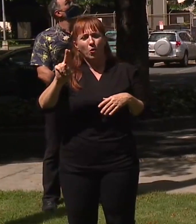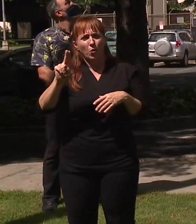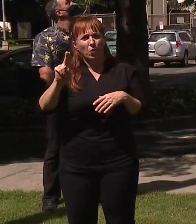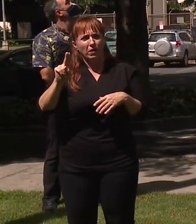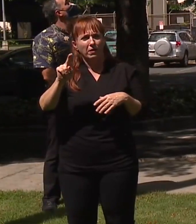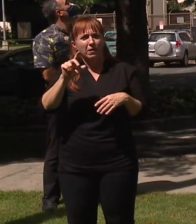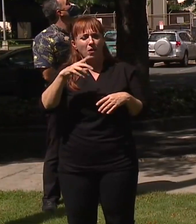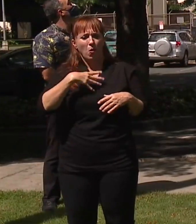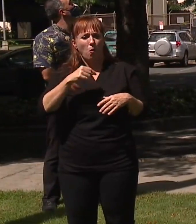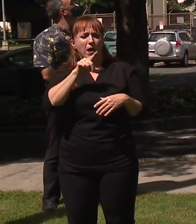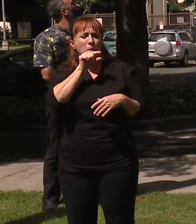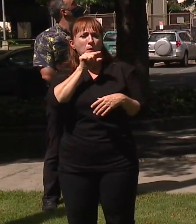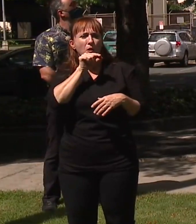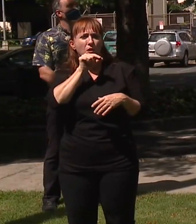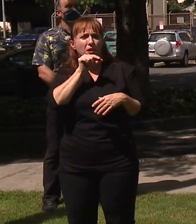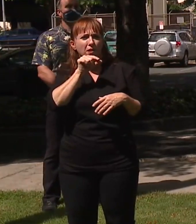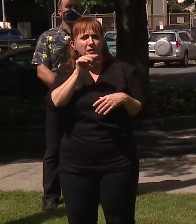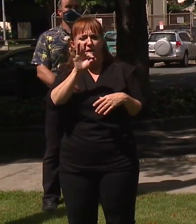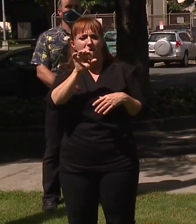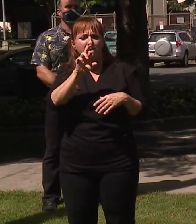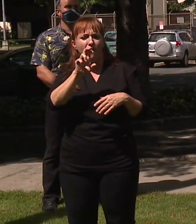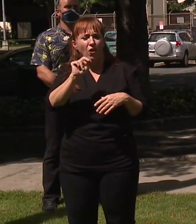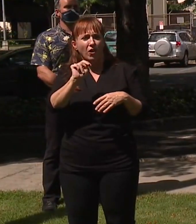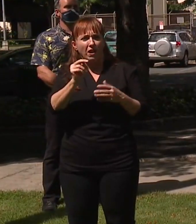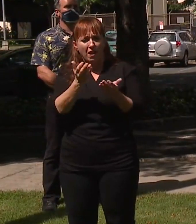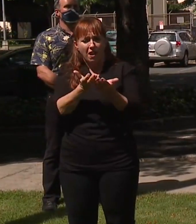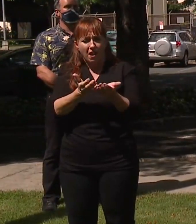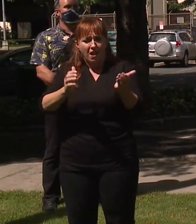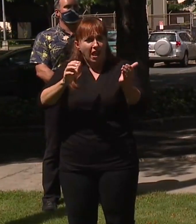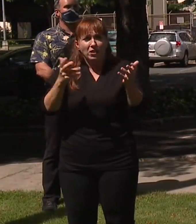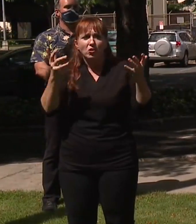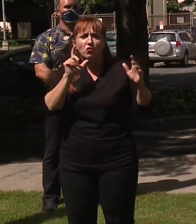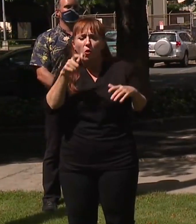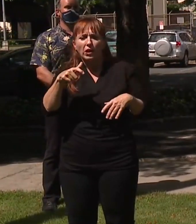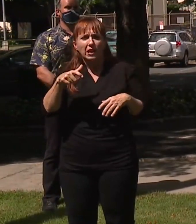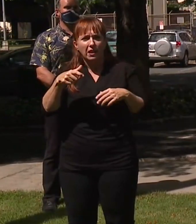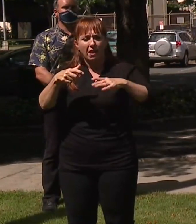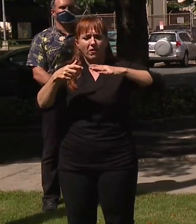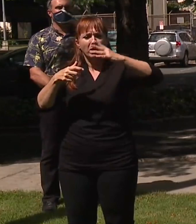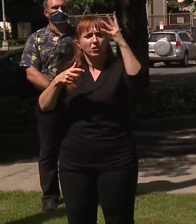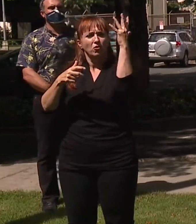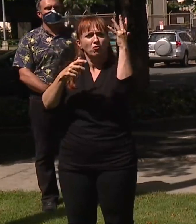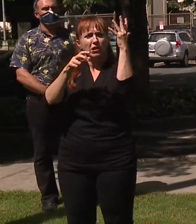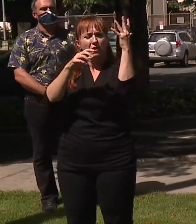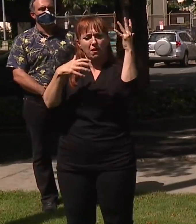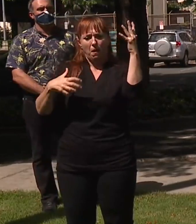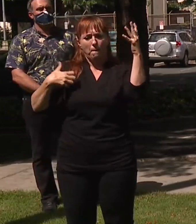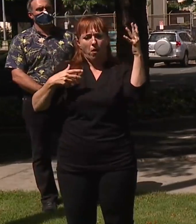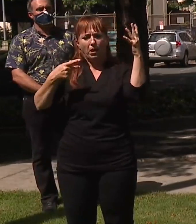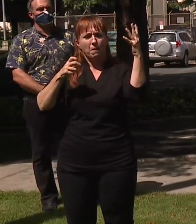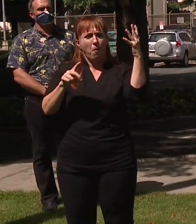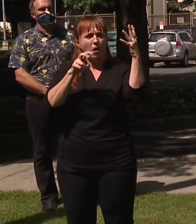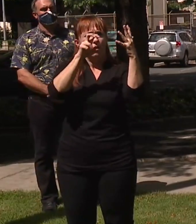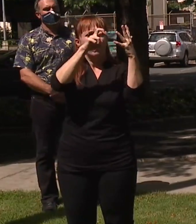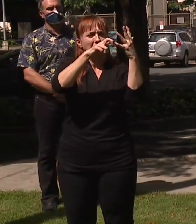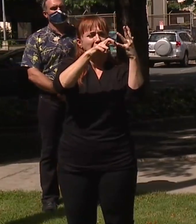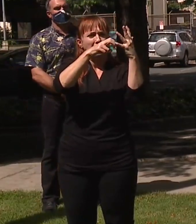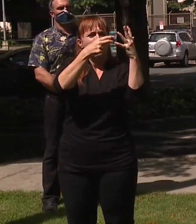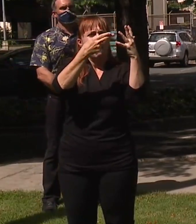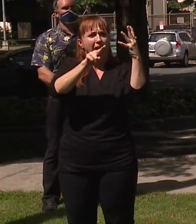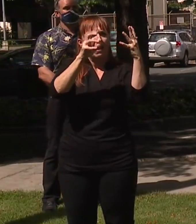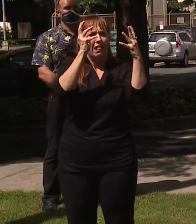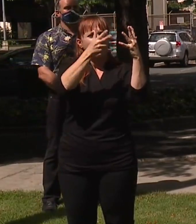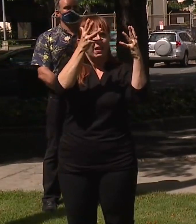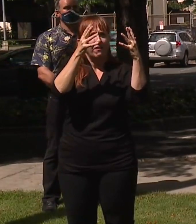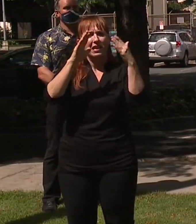seabird that lays an egg without a nest and it just lays it on the branch of a monkey pod, sits on it. It's a seabird. It's